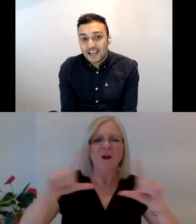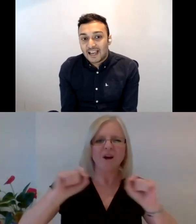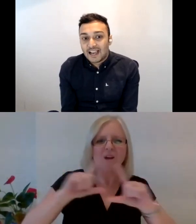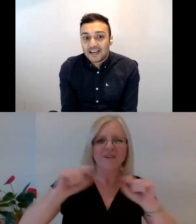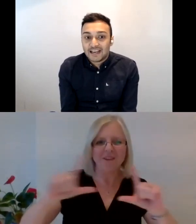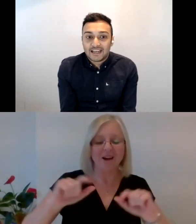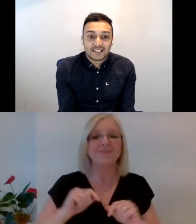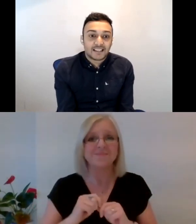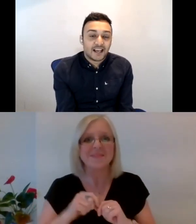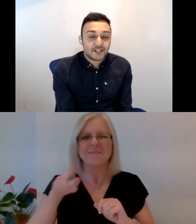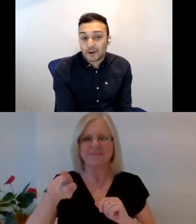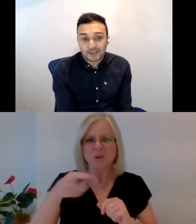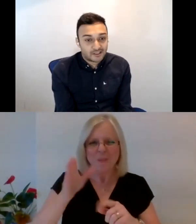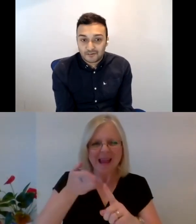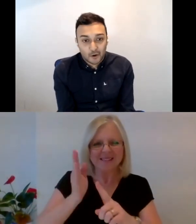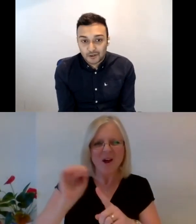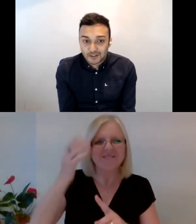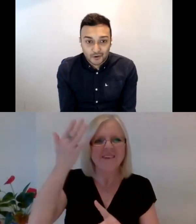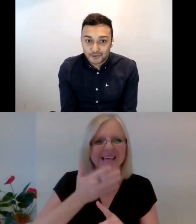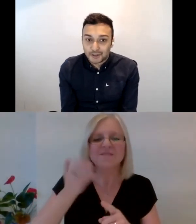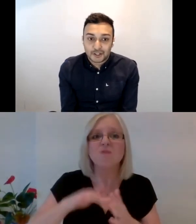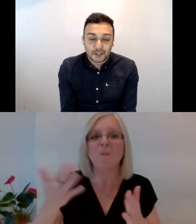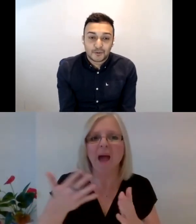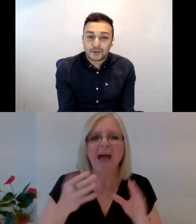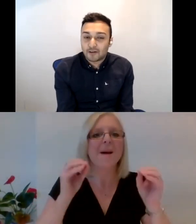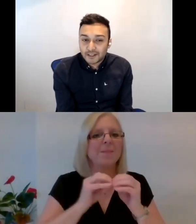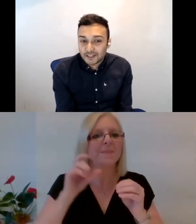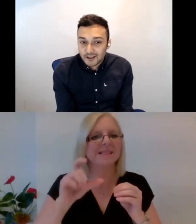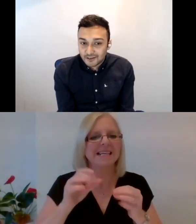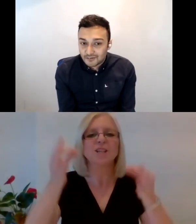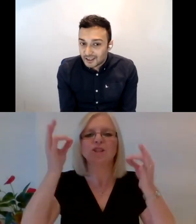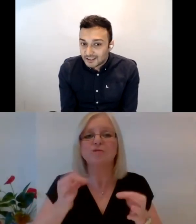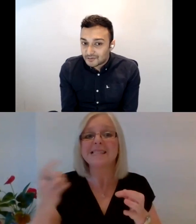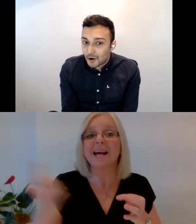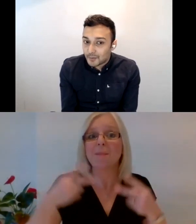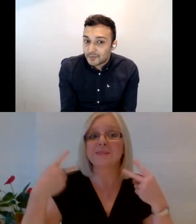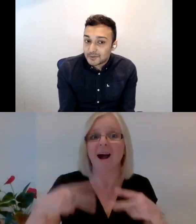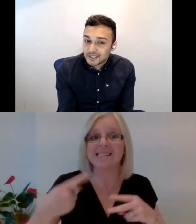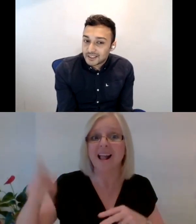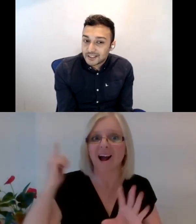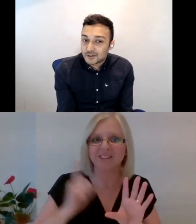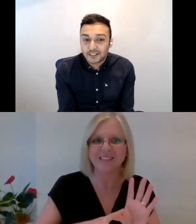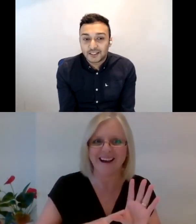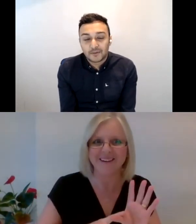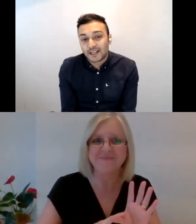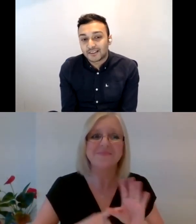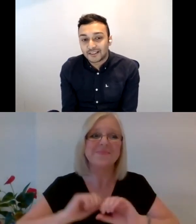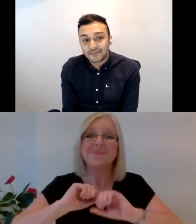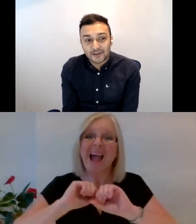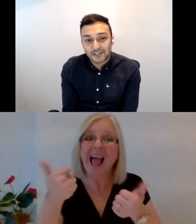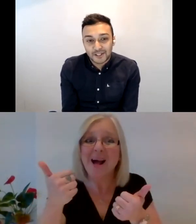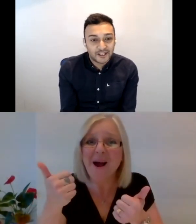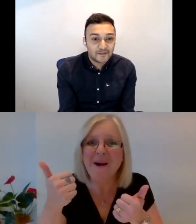and she posts vlogs on YouTube and you might recognize her face from BBC's Strictly Come